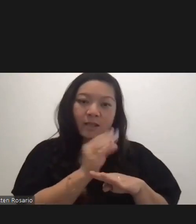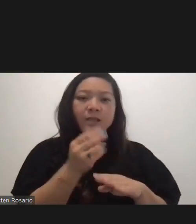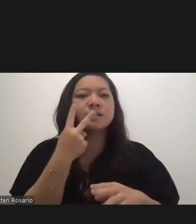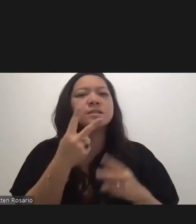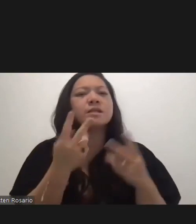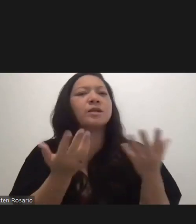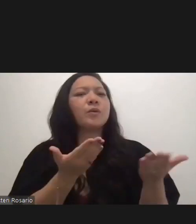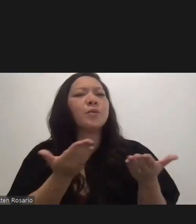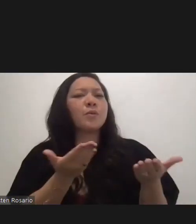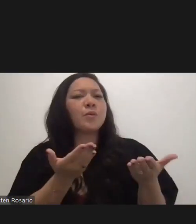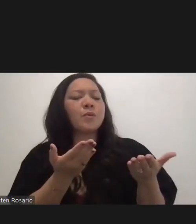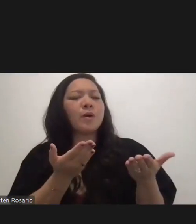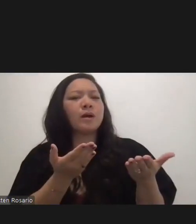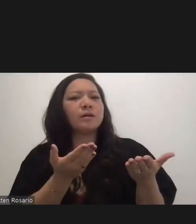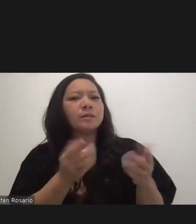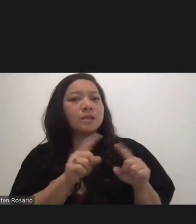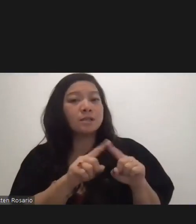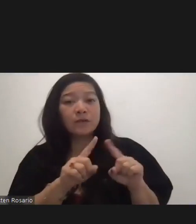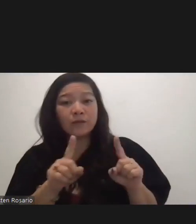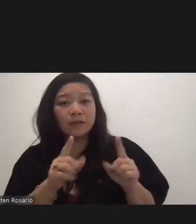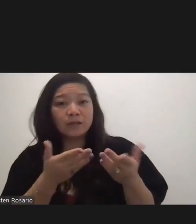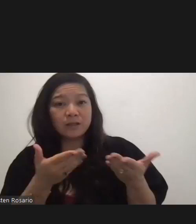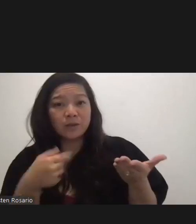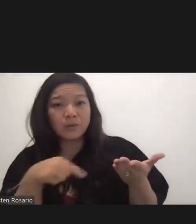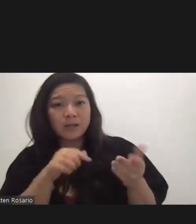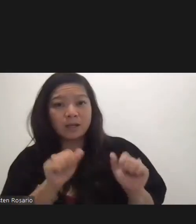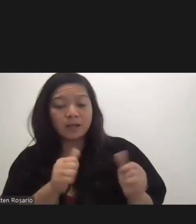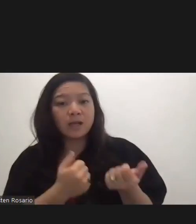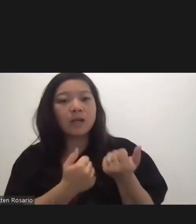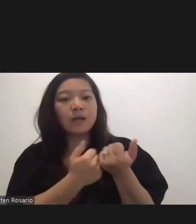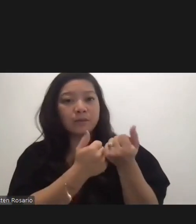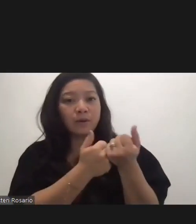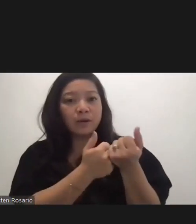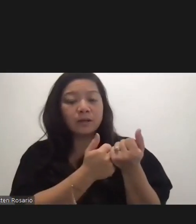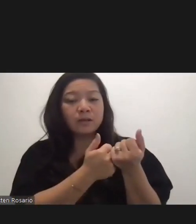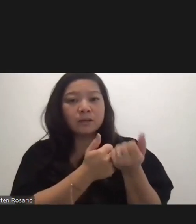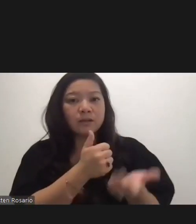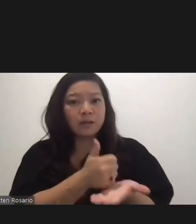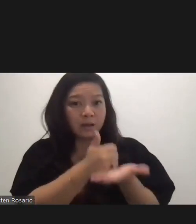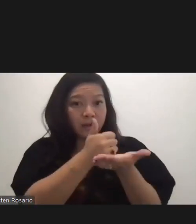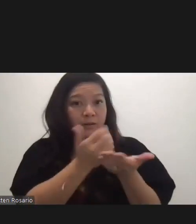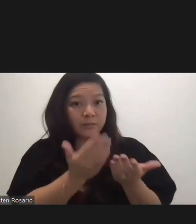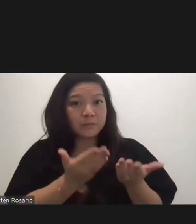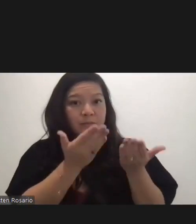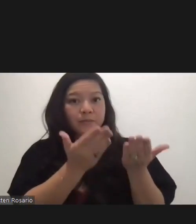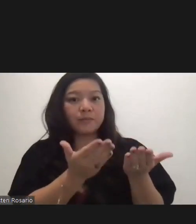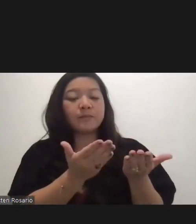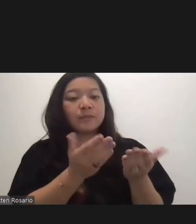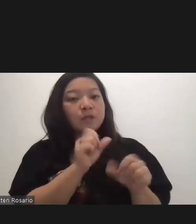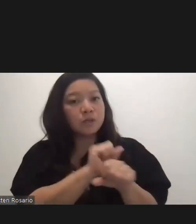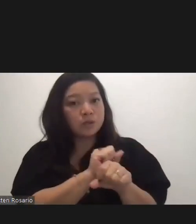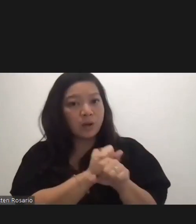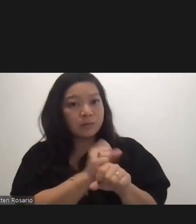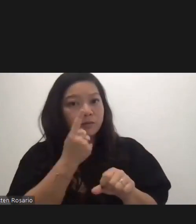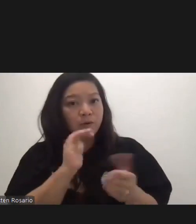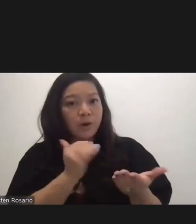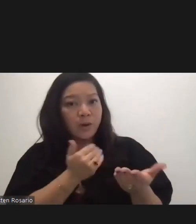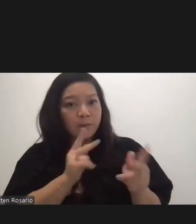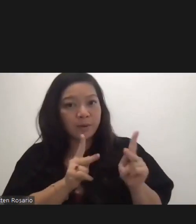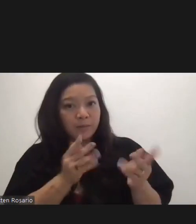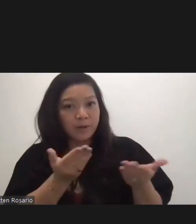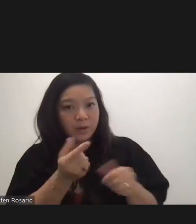of measures we can help with them to provide the jobs for our people.